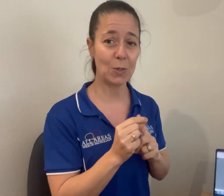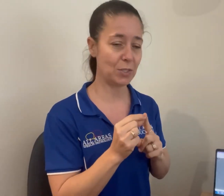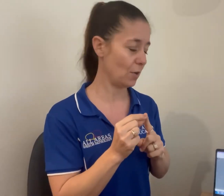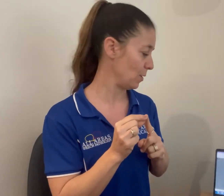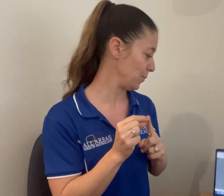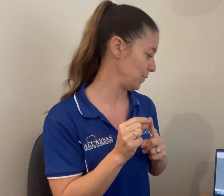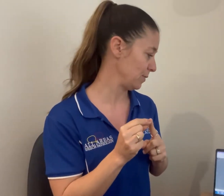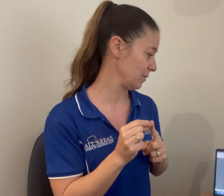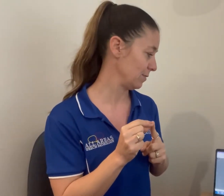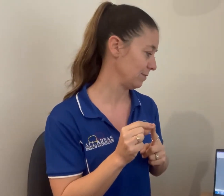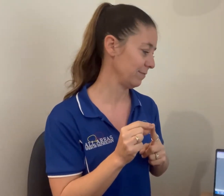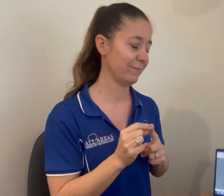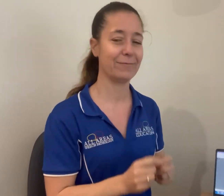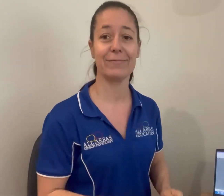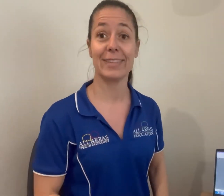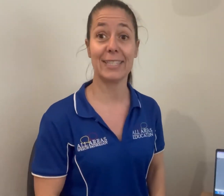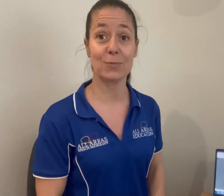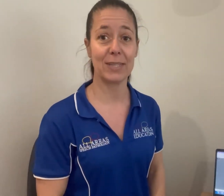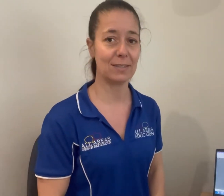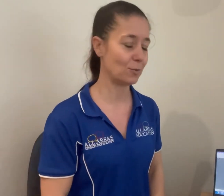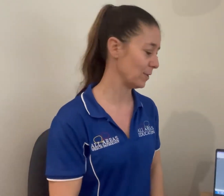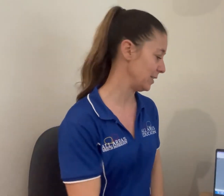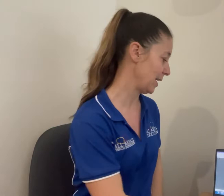Top. Let's read the story together.